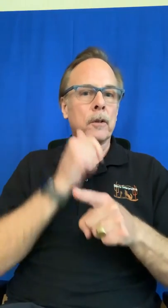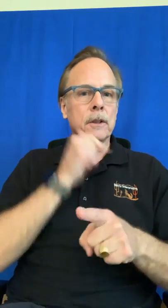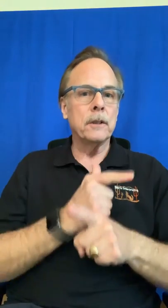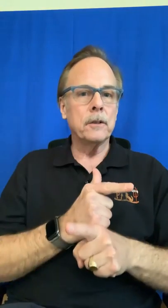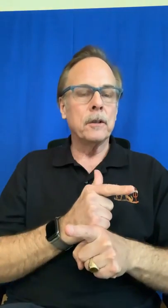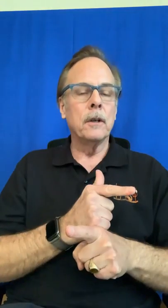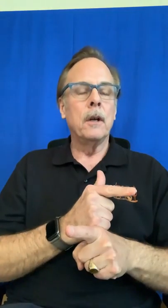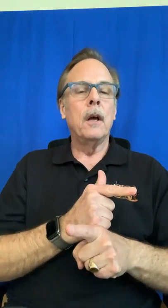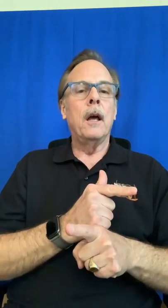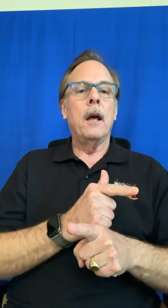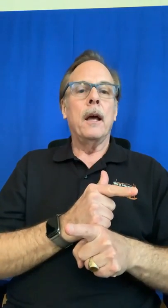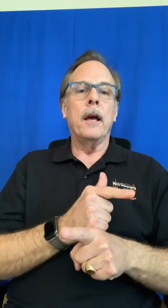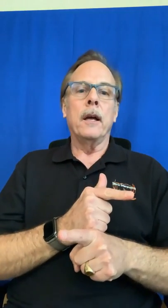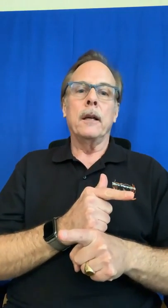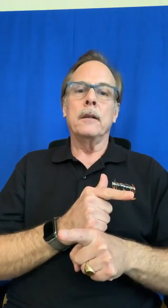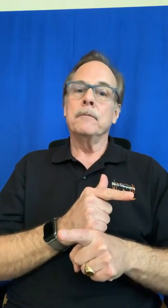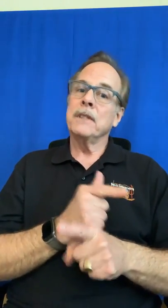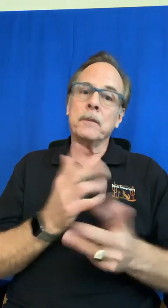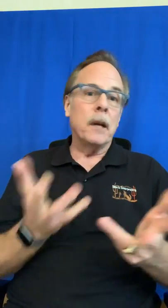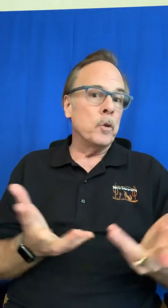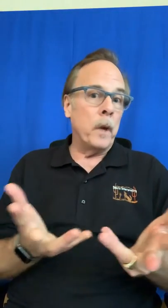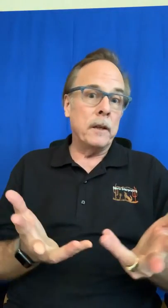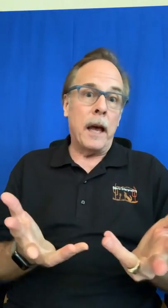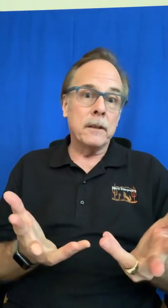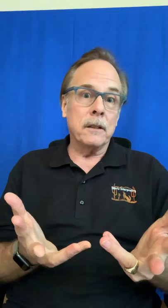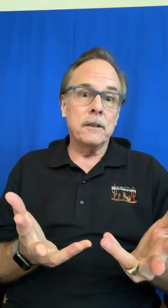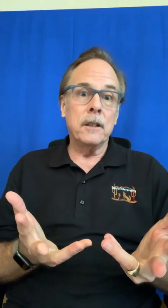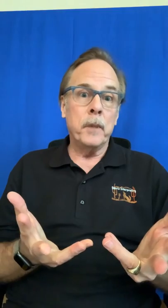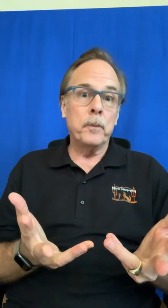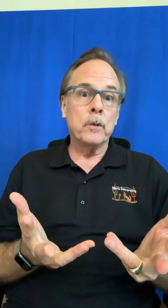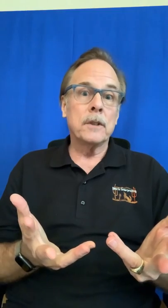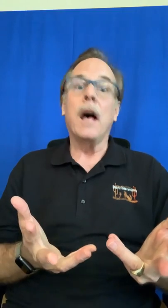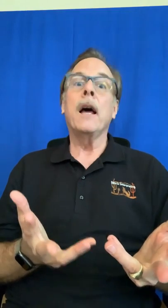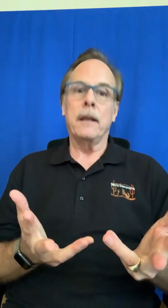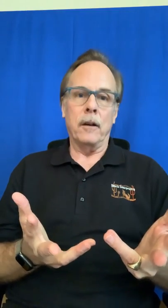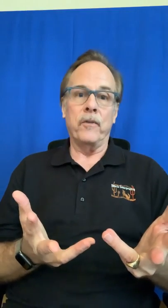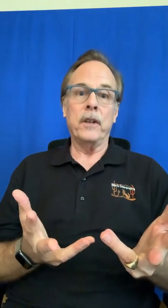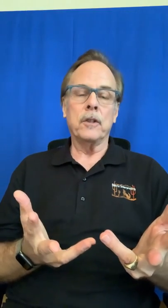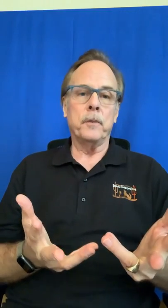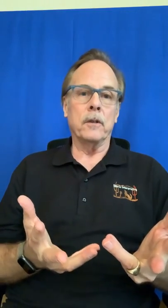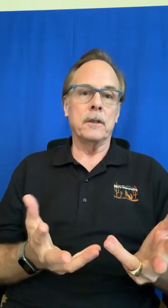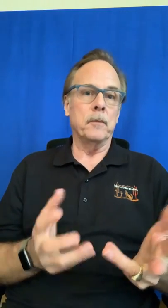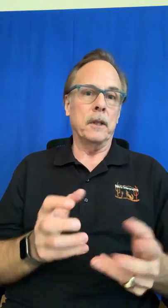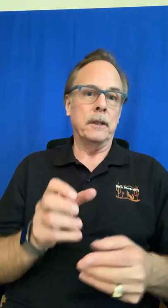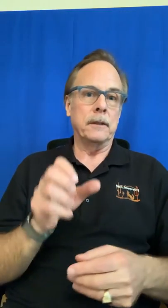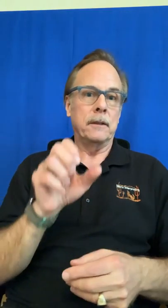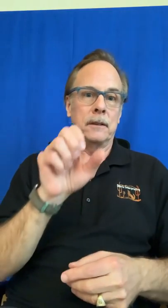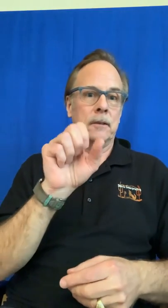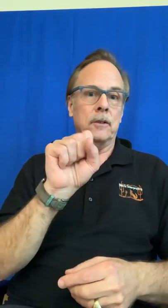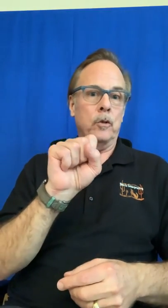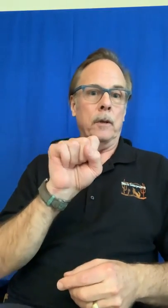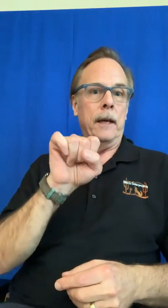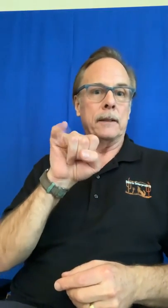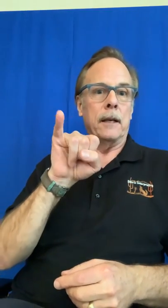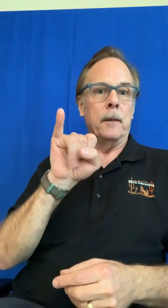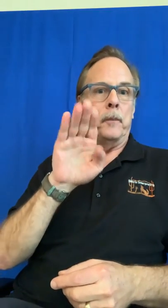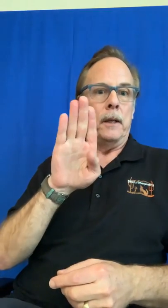sister and sometimes you may actually see people sign or fingerspell siblings to s-i-b